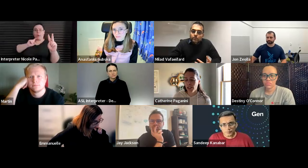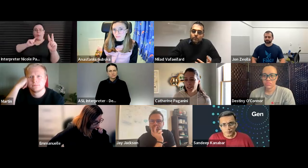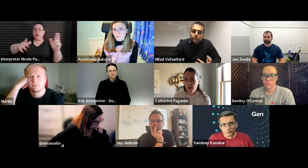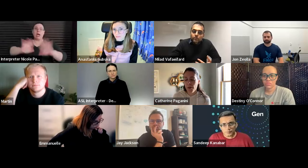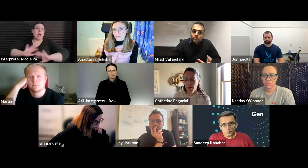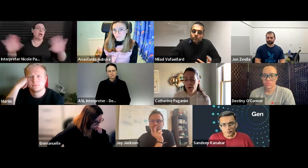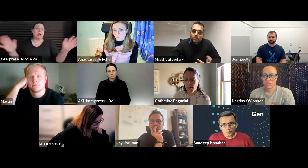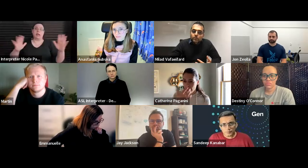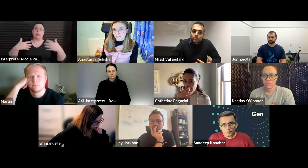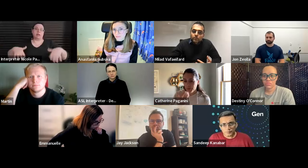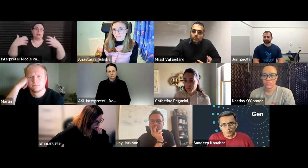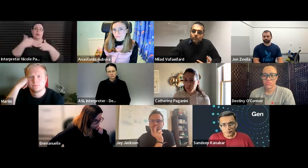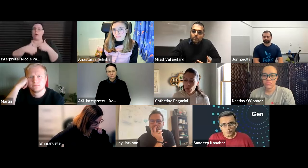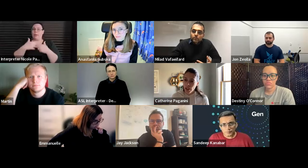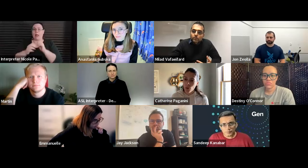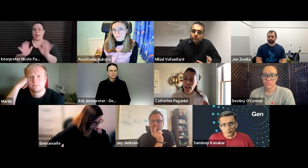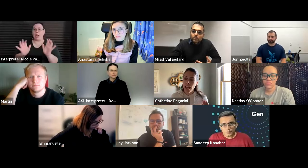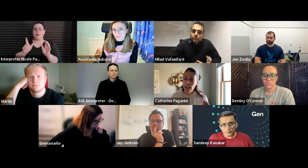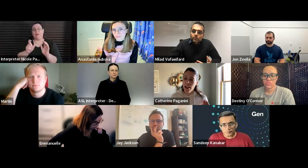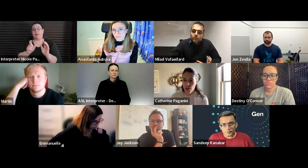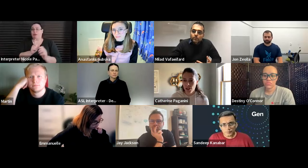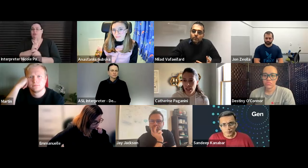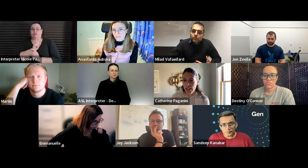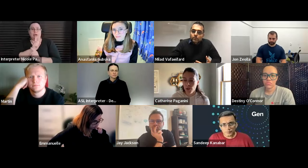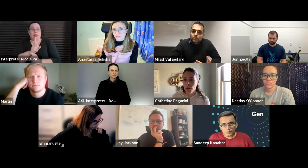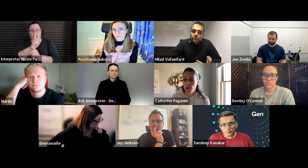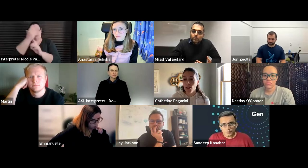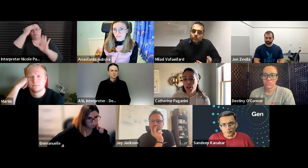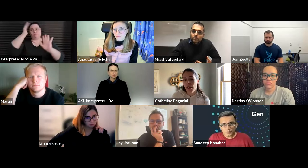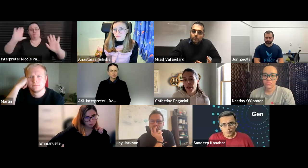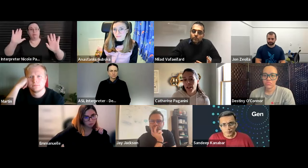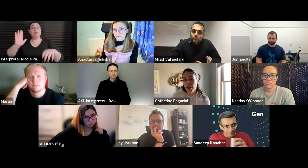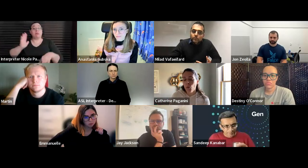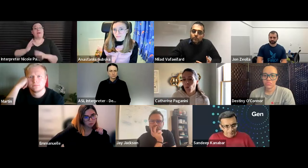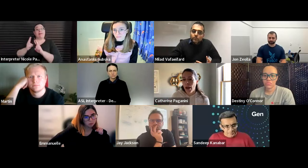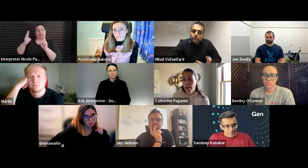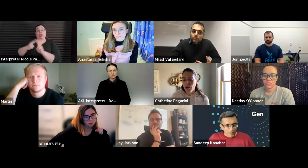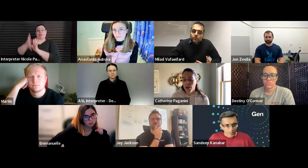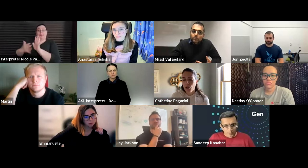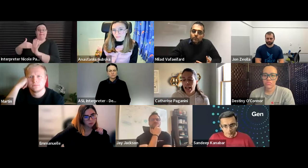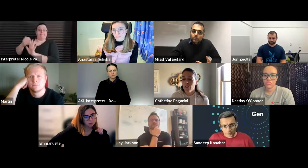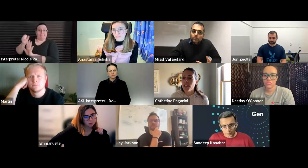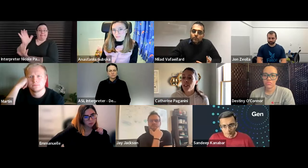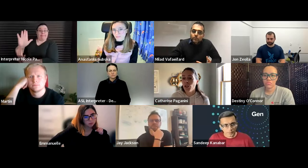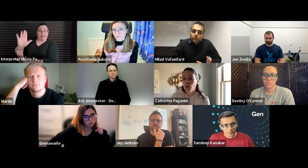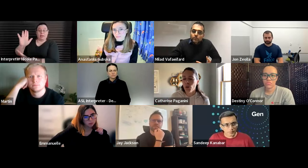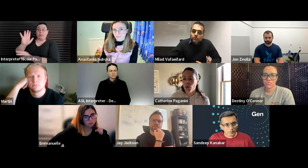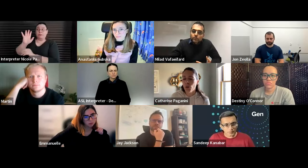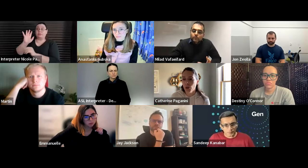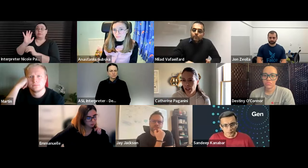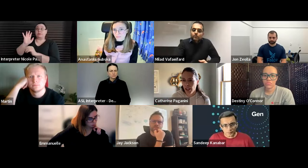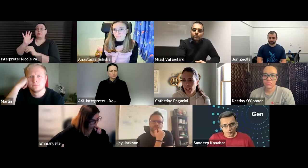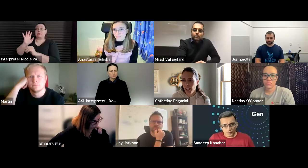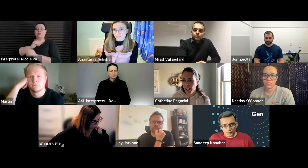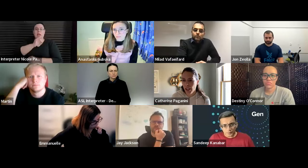we have to be realistic and see like okay we have international sign language my question is like